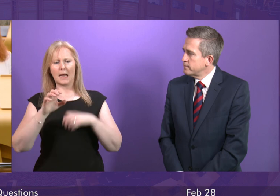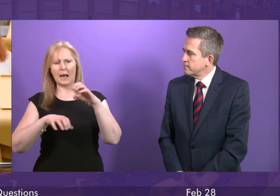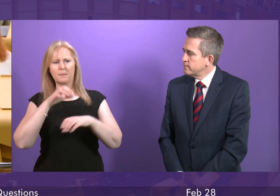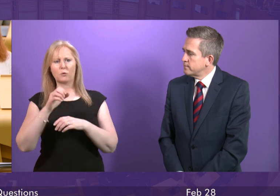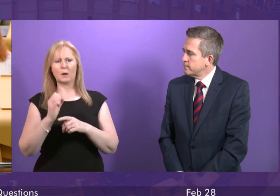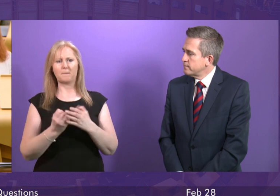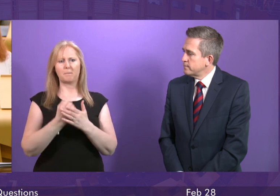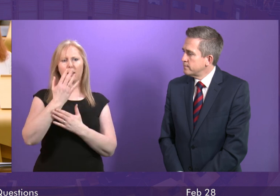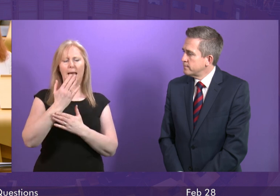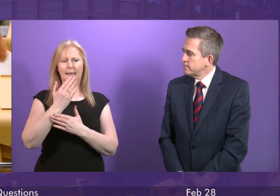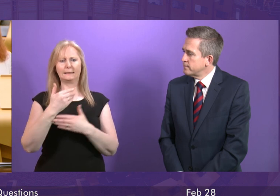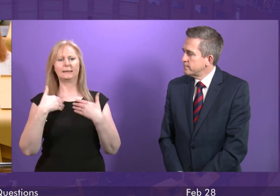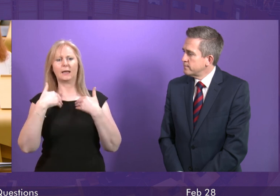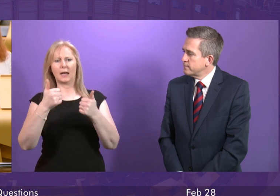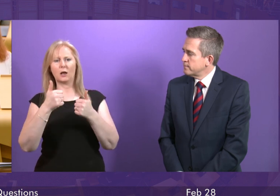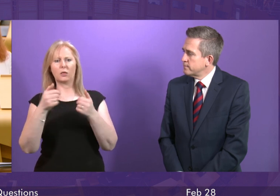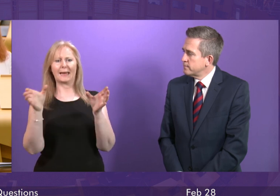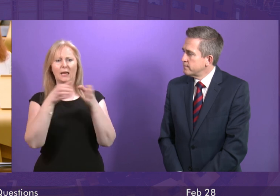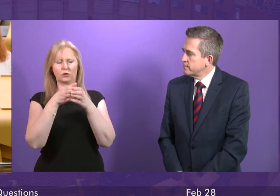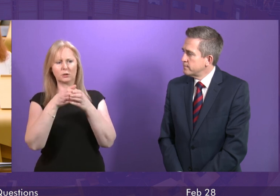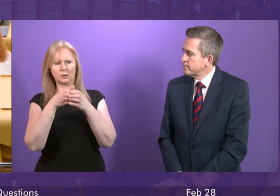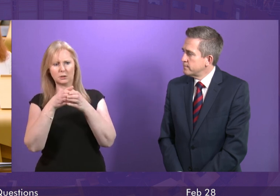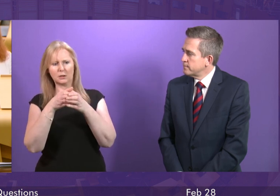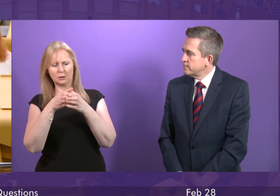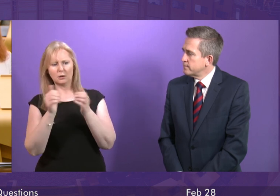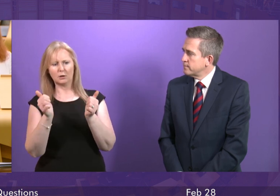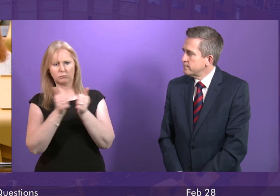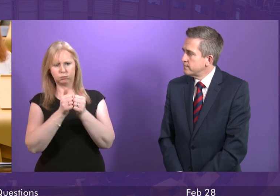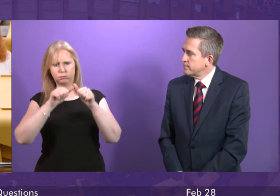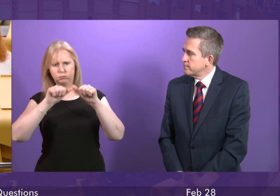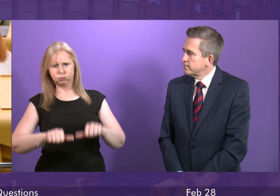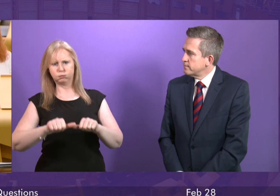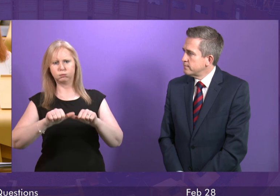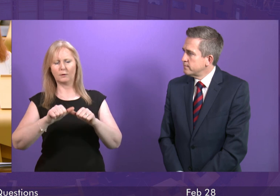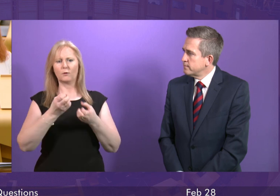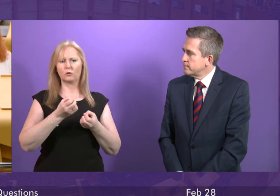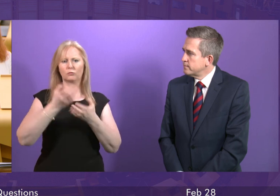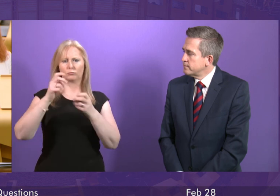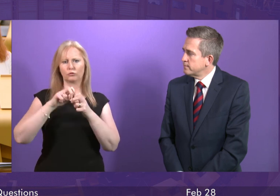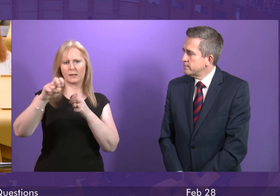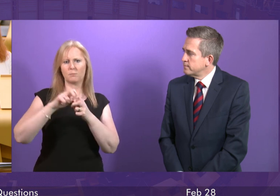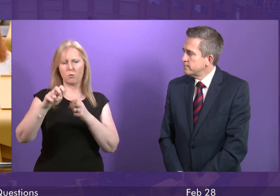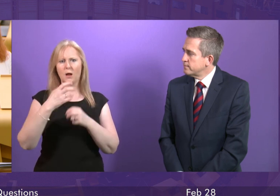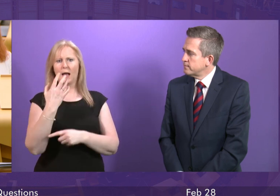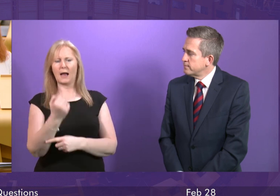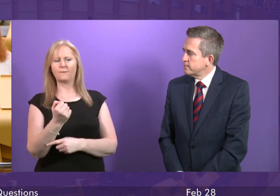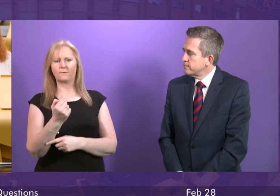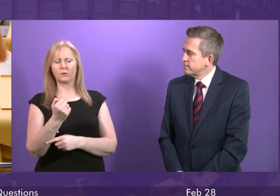Agency approves export journey plans on behalf of Scottish ministers and it investigates any non-compliance with those